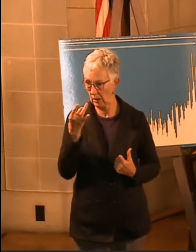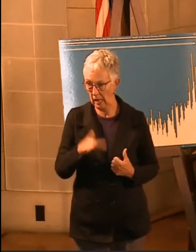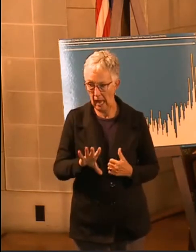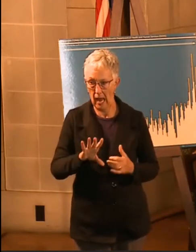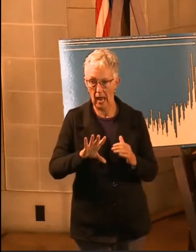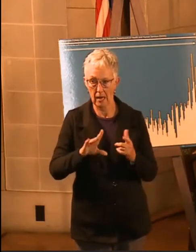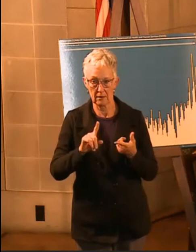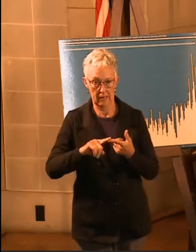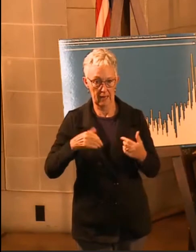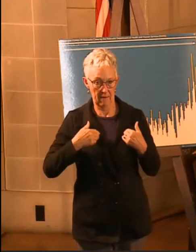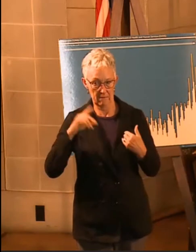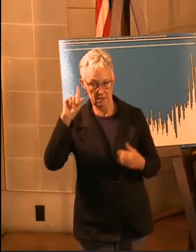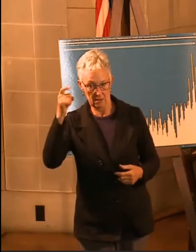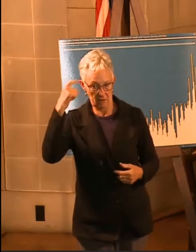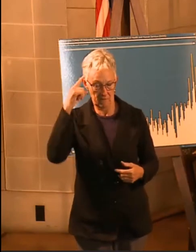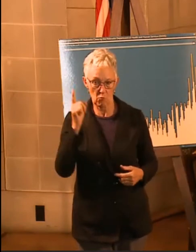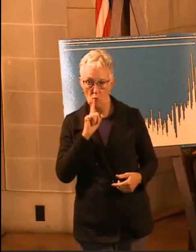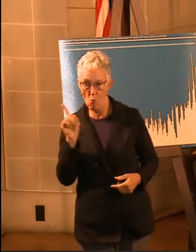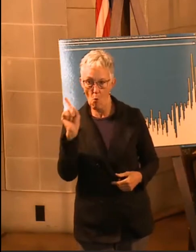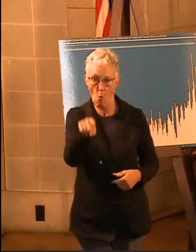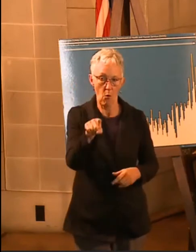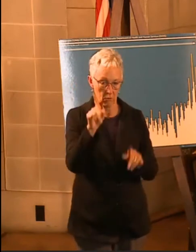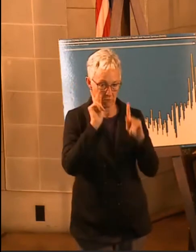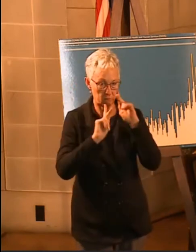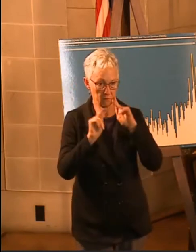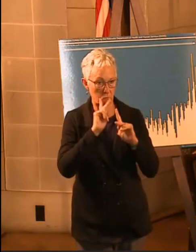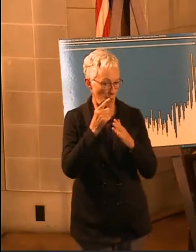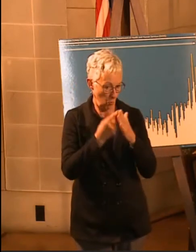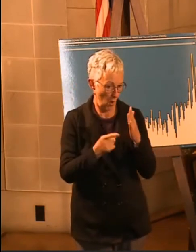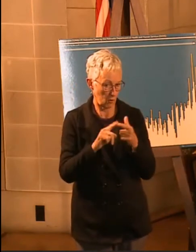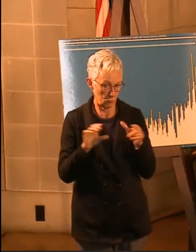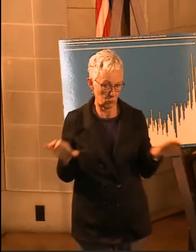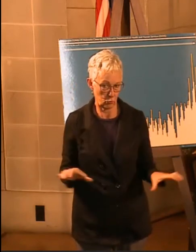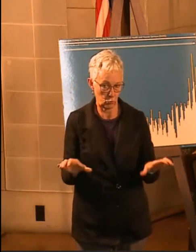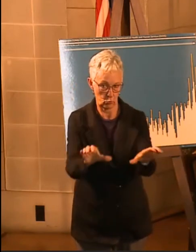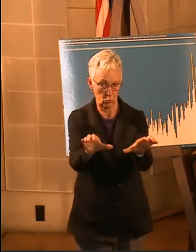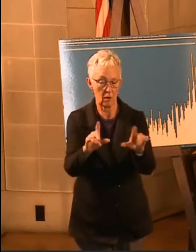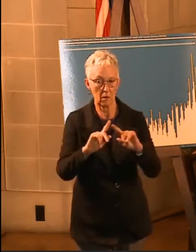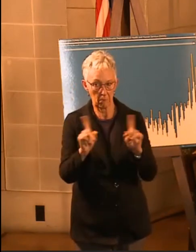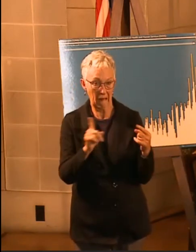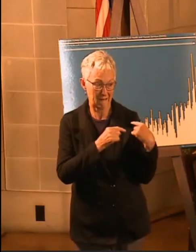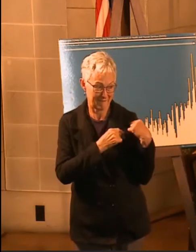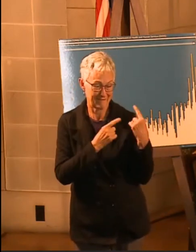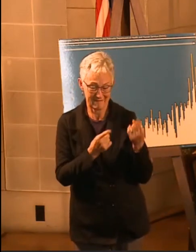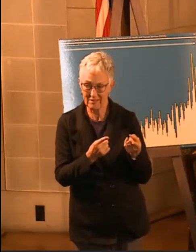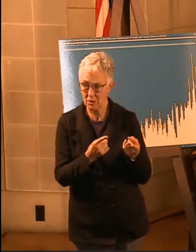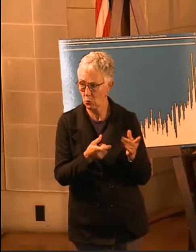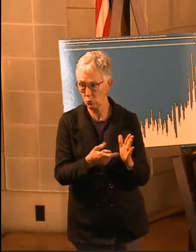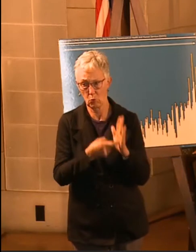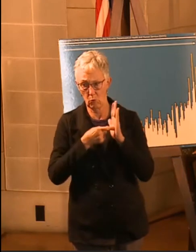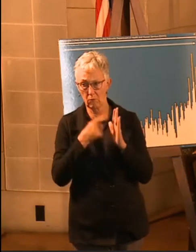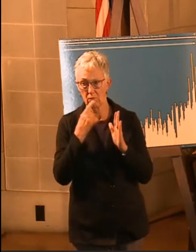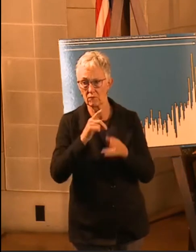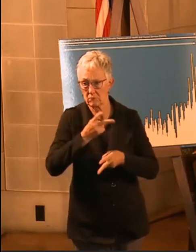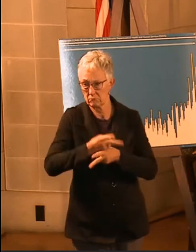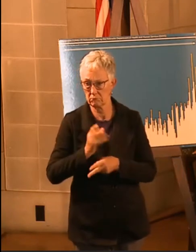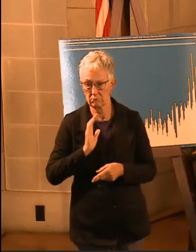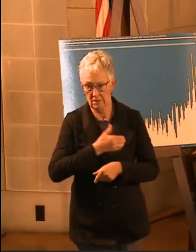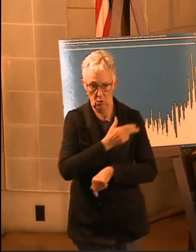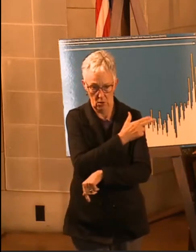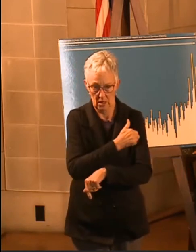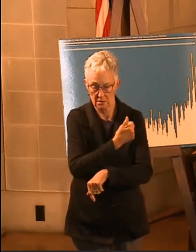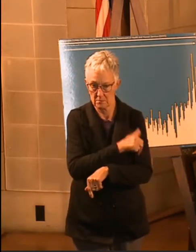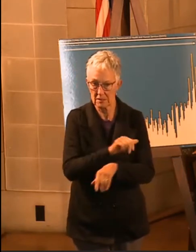businesses how they have to run. But it's been necessary to be able to preserve that hospital capacity. And as we look at these